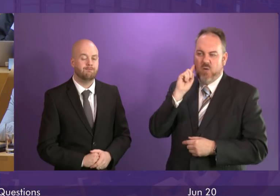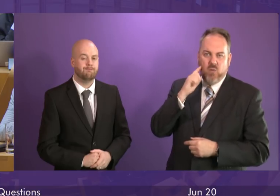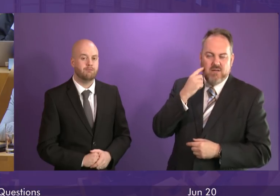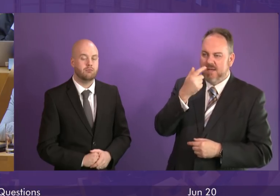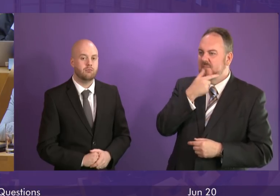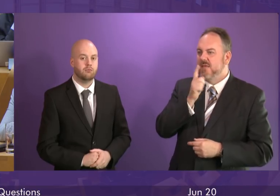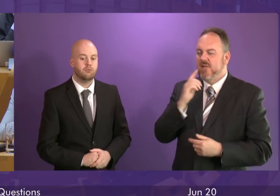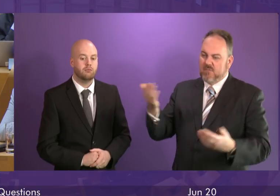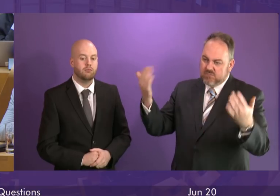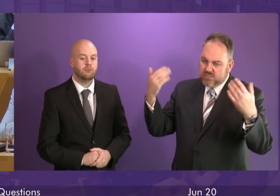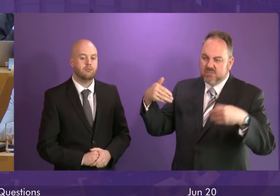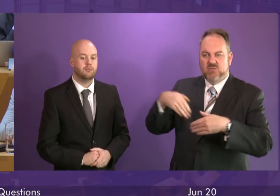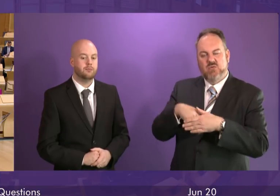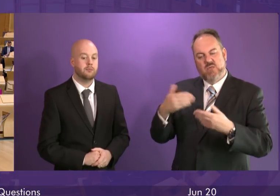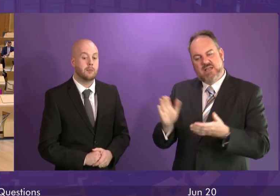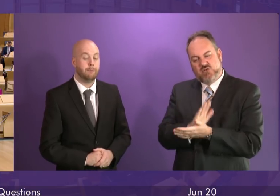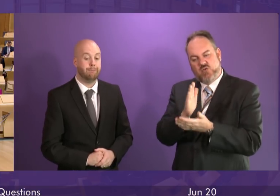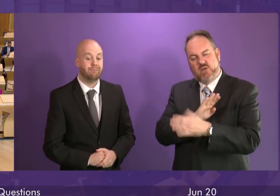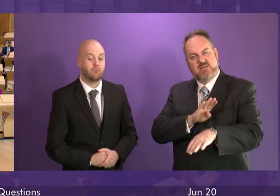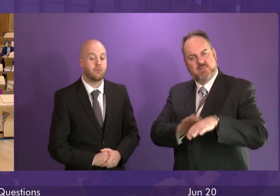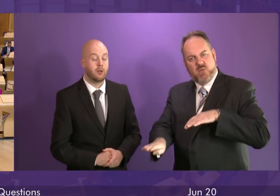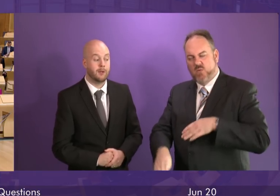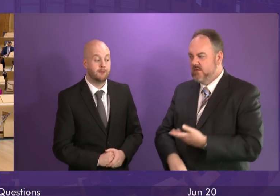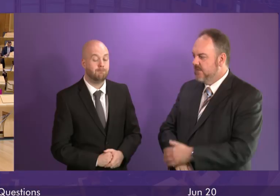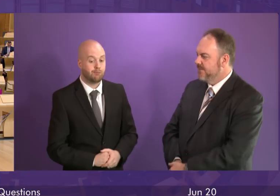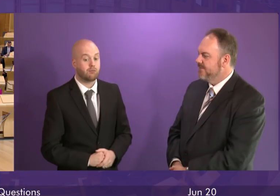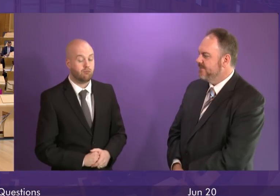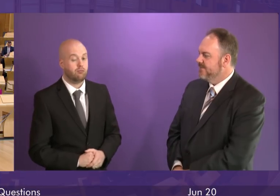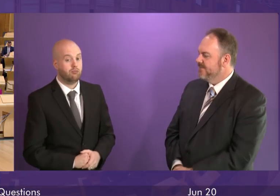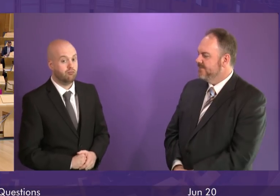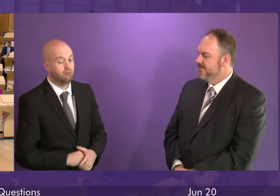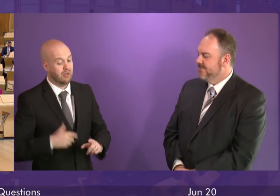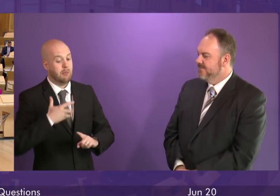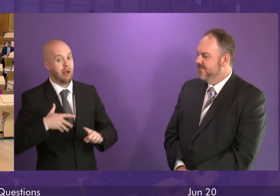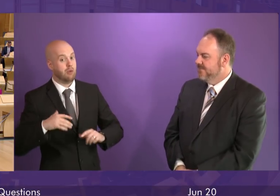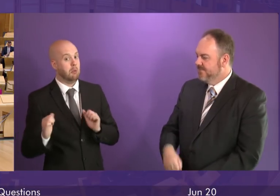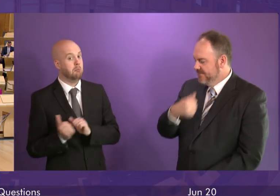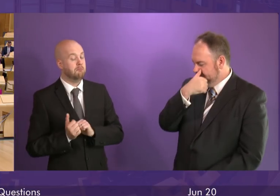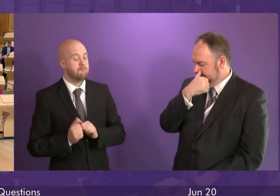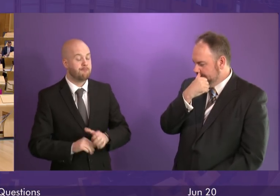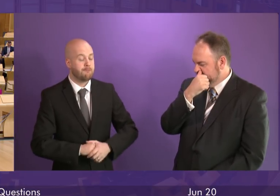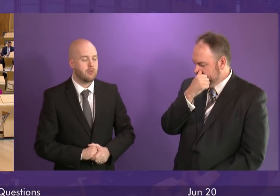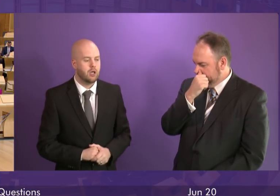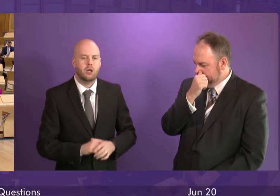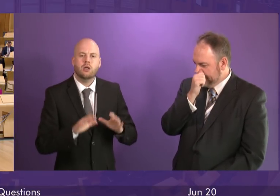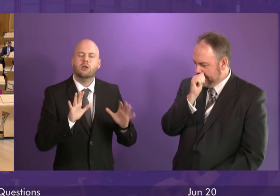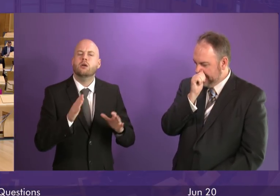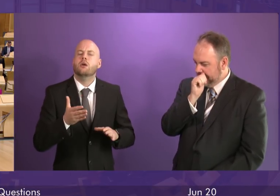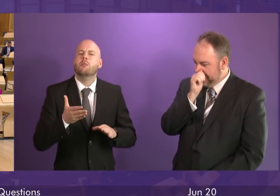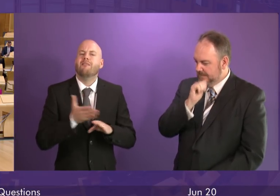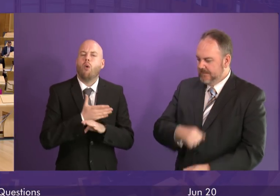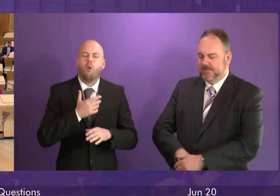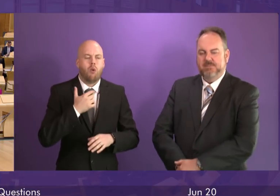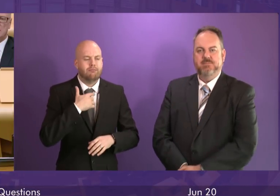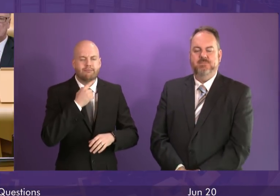and enjoying this popular sport? First Minister. Well, firstly, can I, before I come on to the specific issue, can